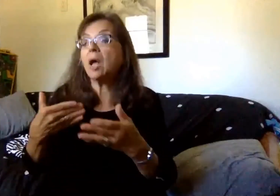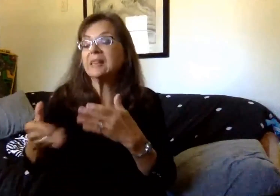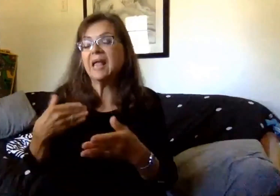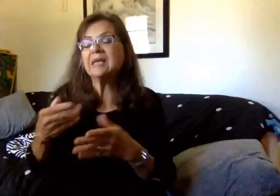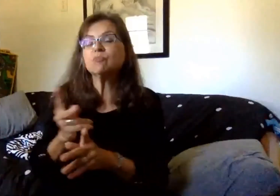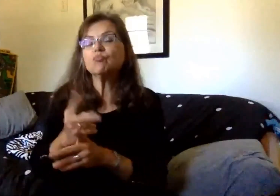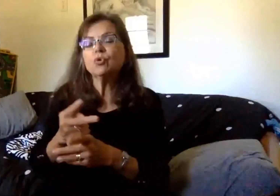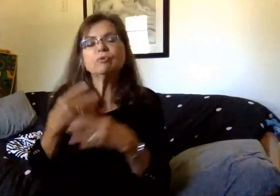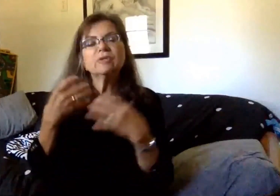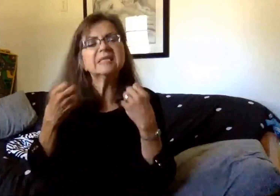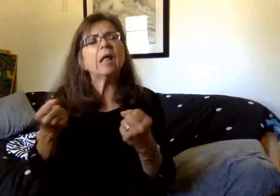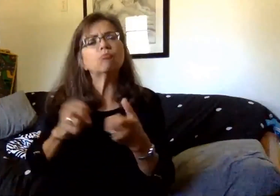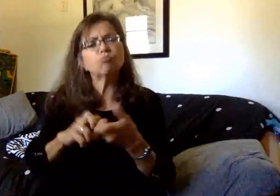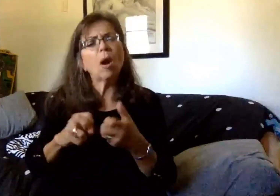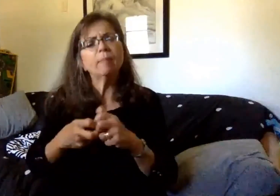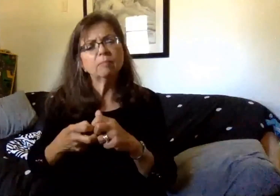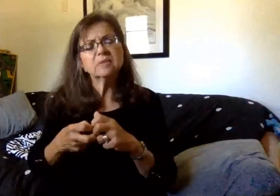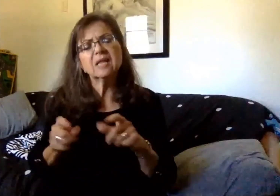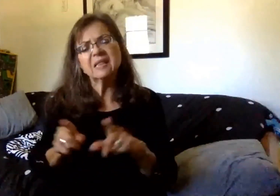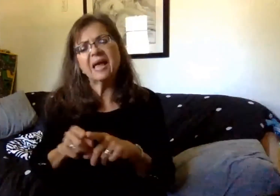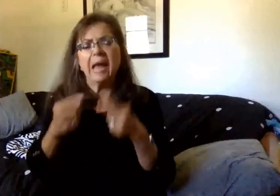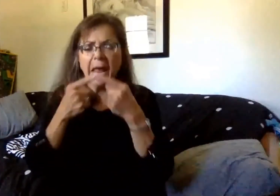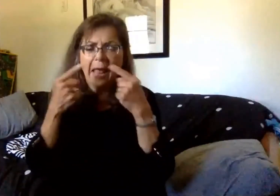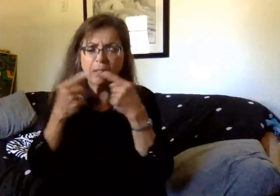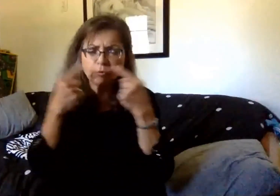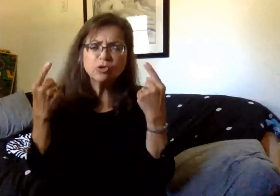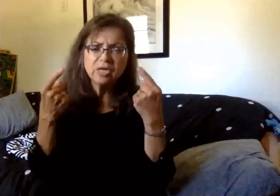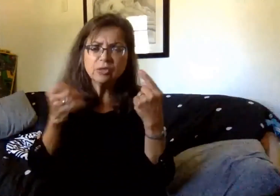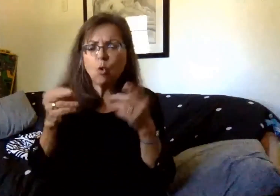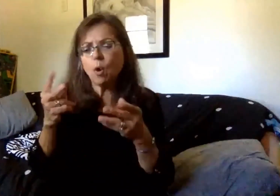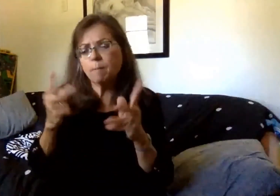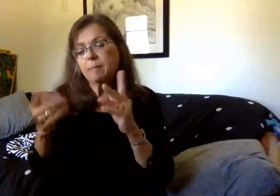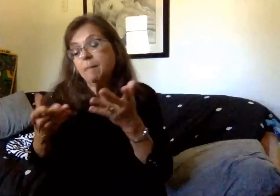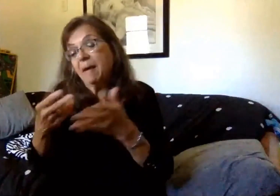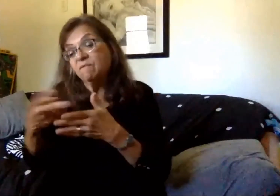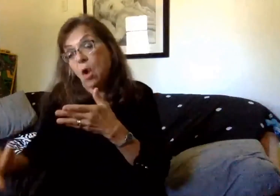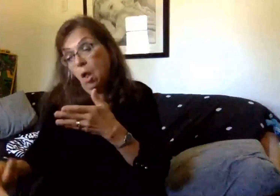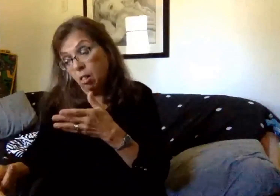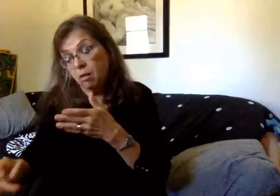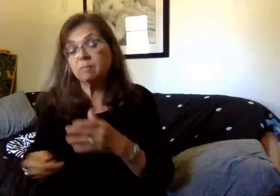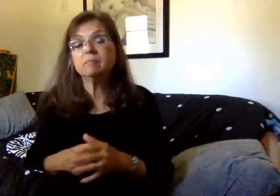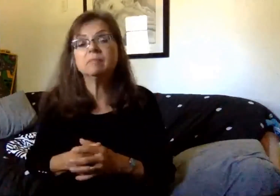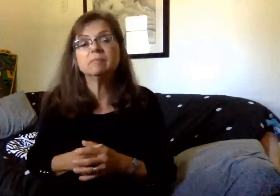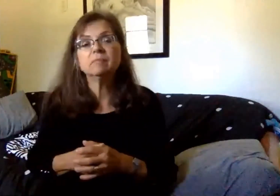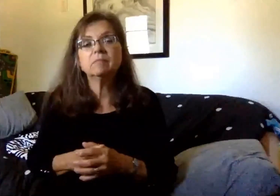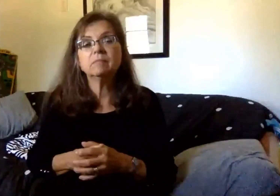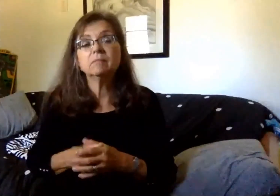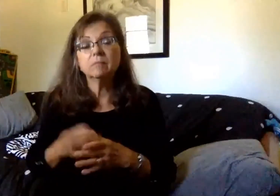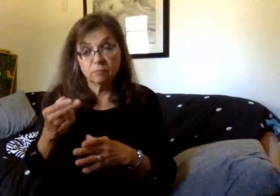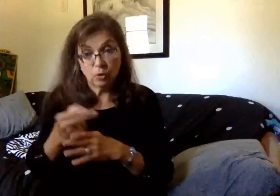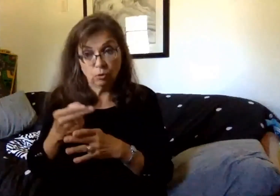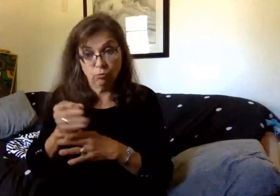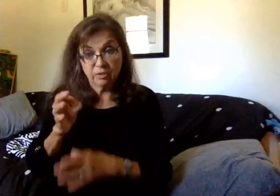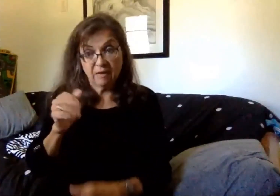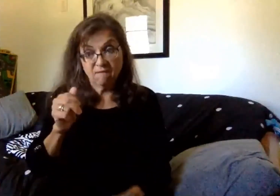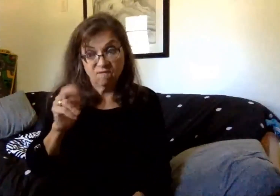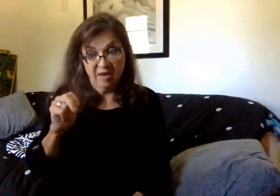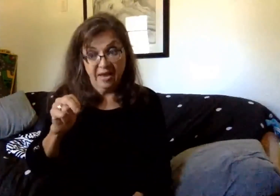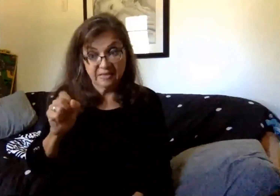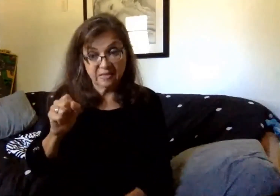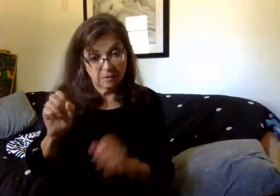health and safety risk such as allergies or a potential fall. Will the use of fans be permitted in the fall?